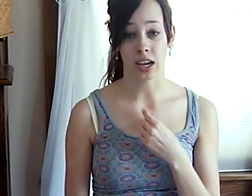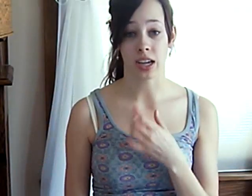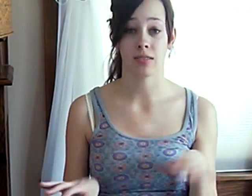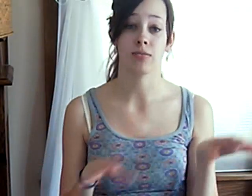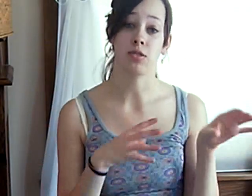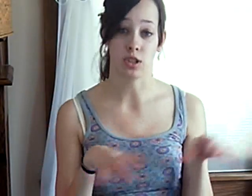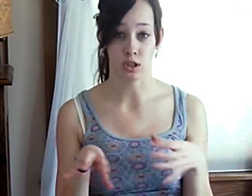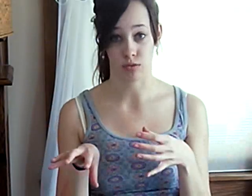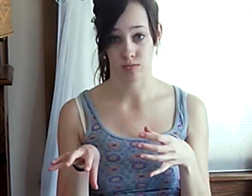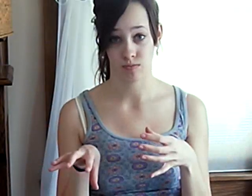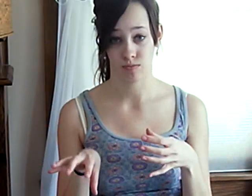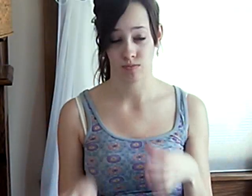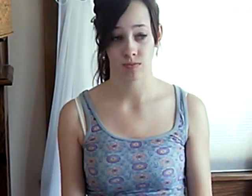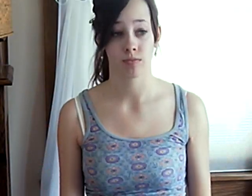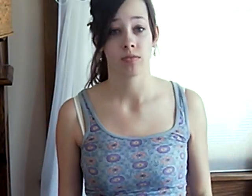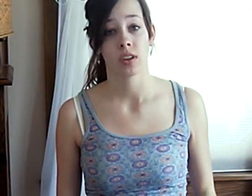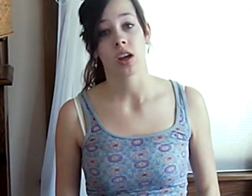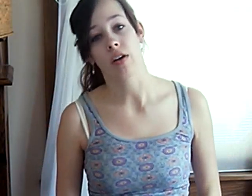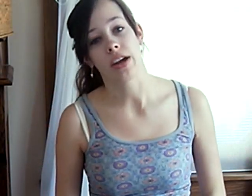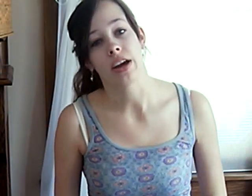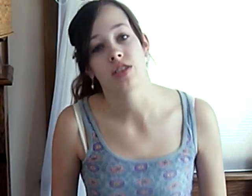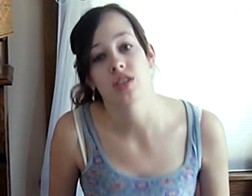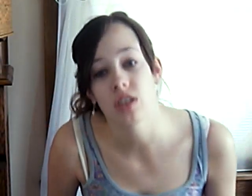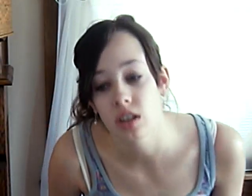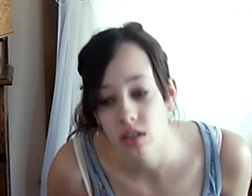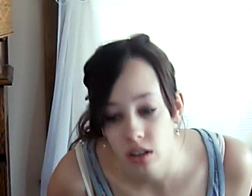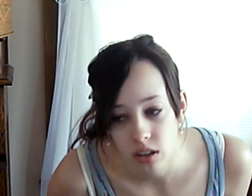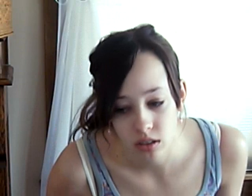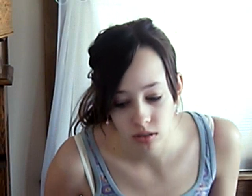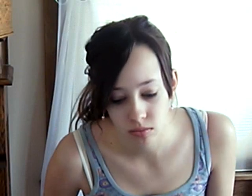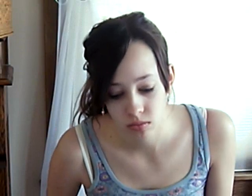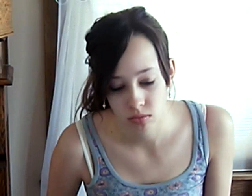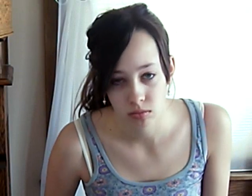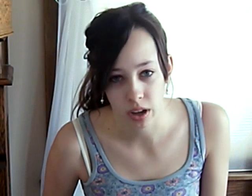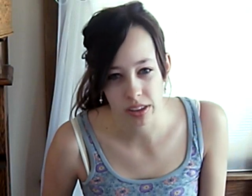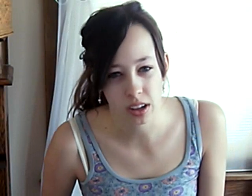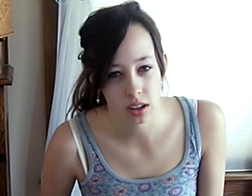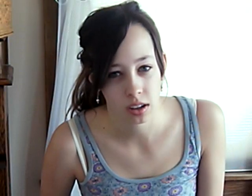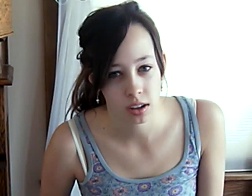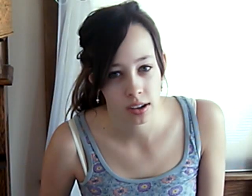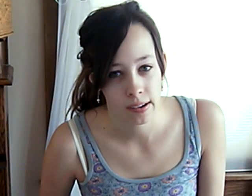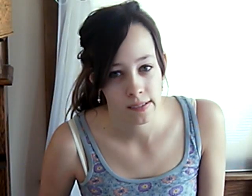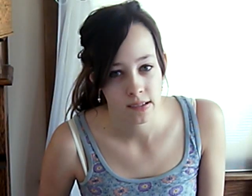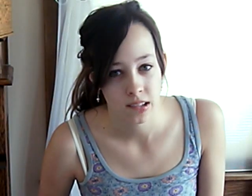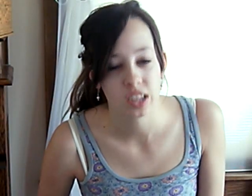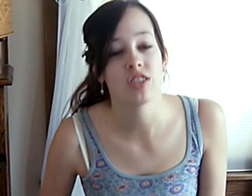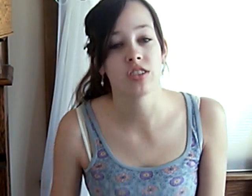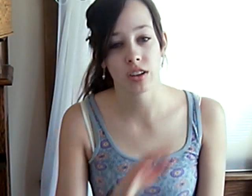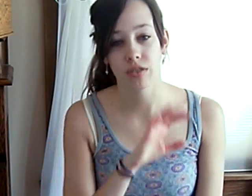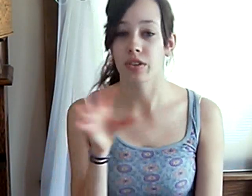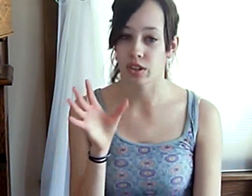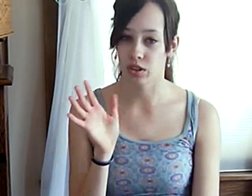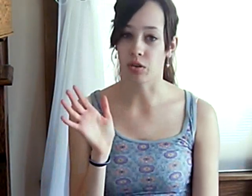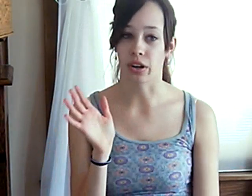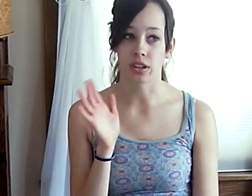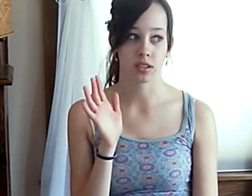do. Okay, now she's going to, I think, do they have another verse or chorus?